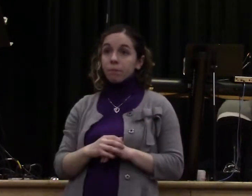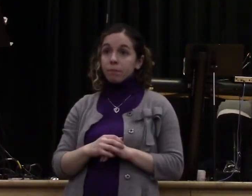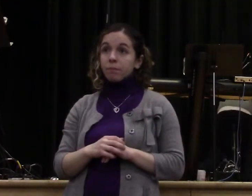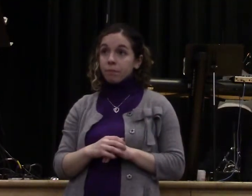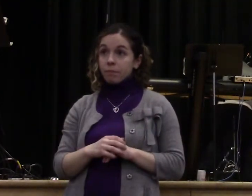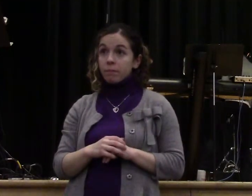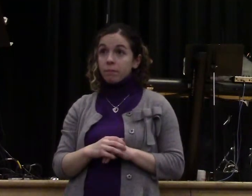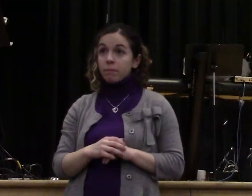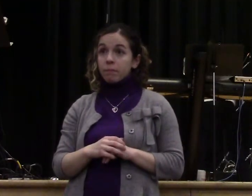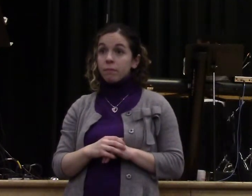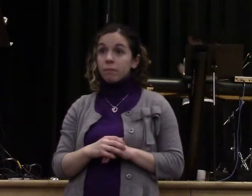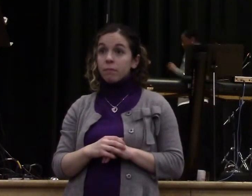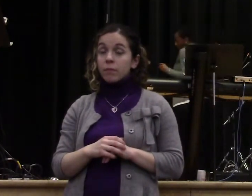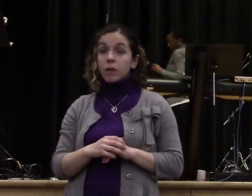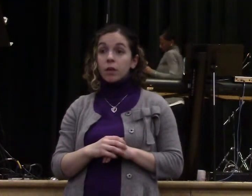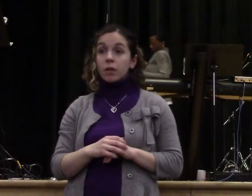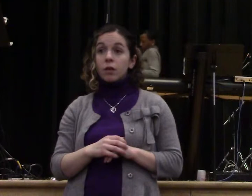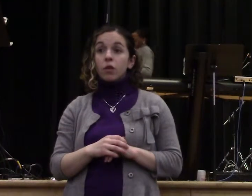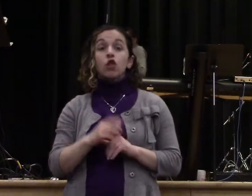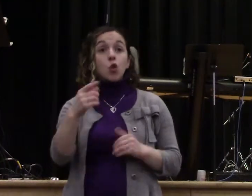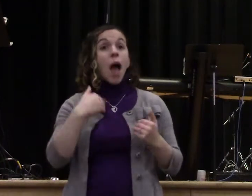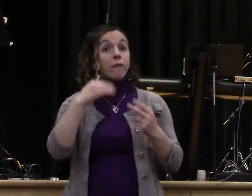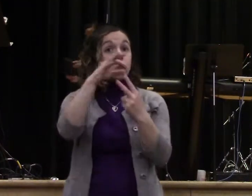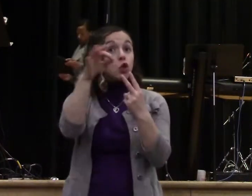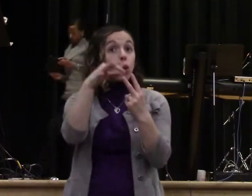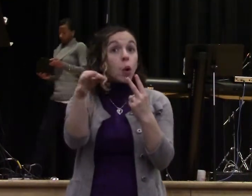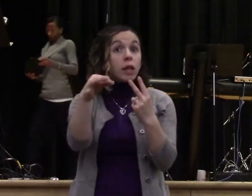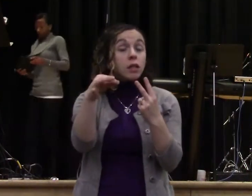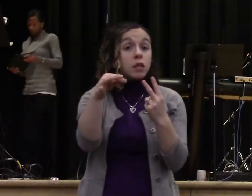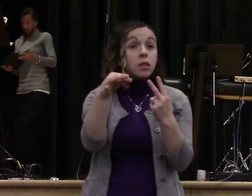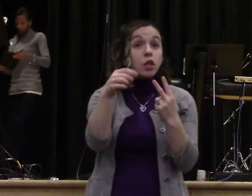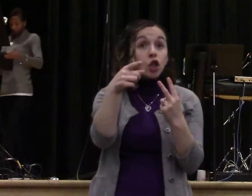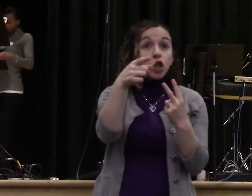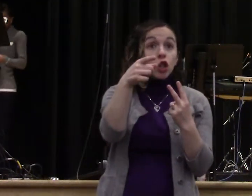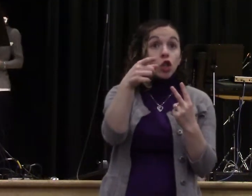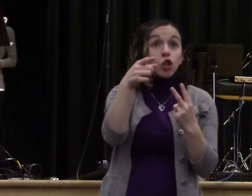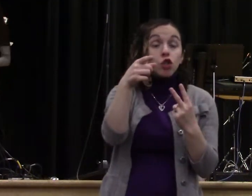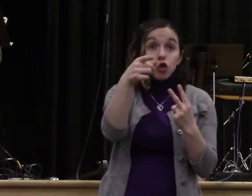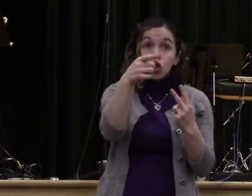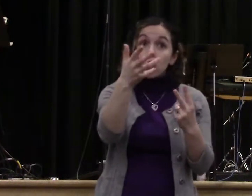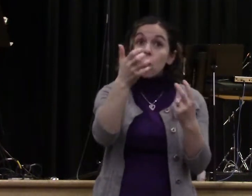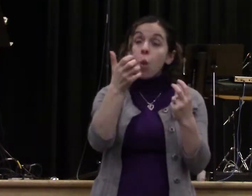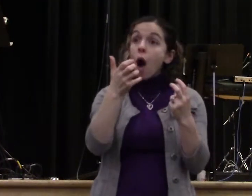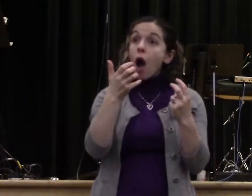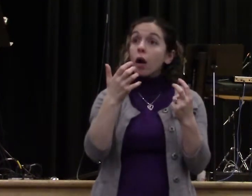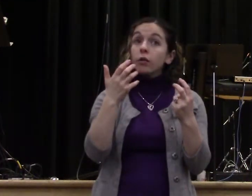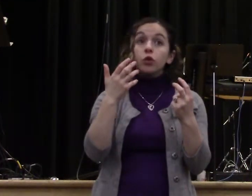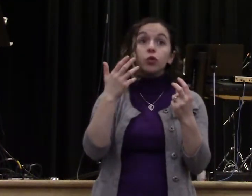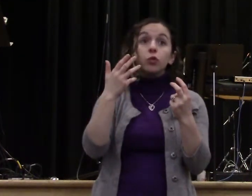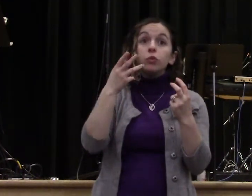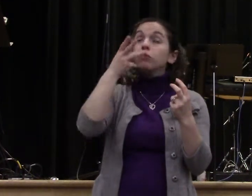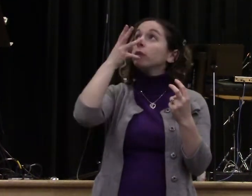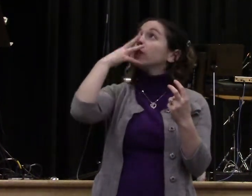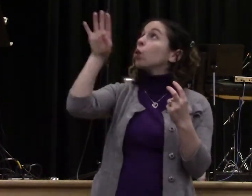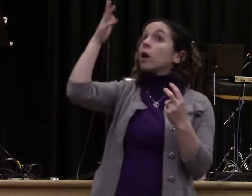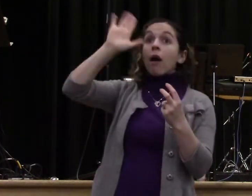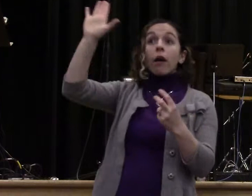to mirror God's love? You will have mess. Let me tell you this. Some of you,